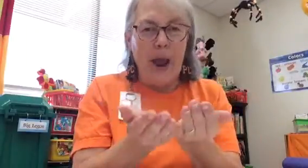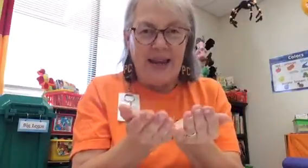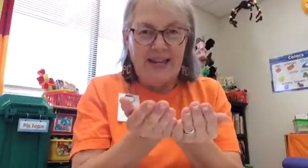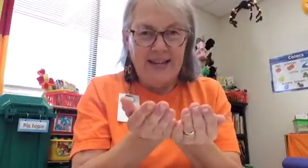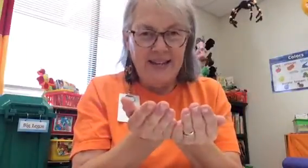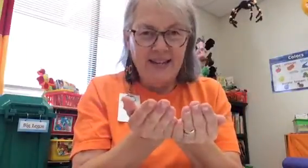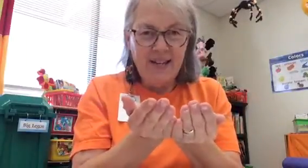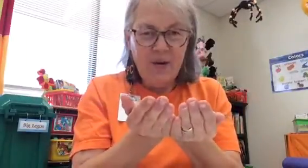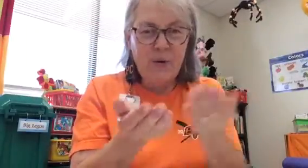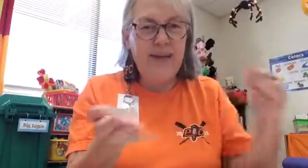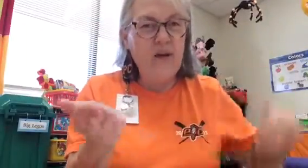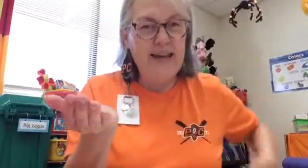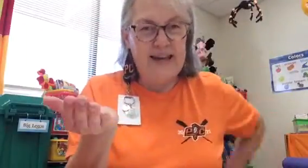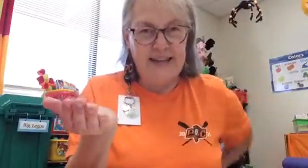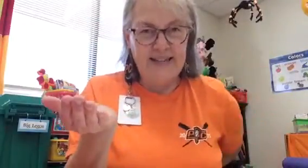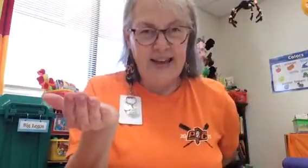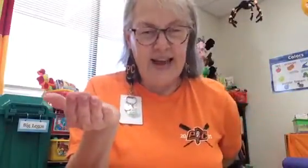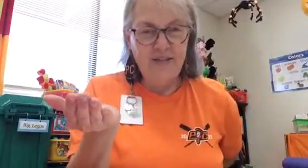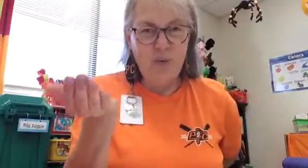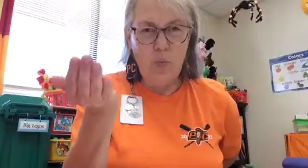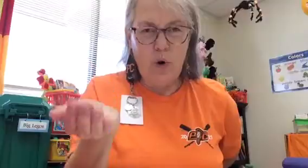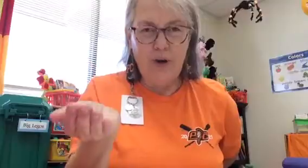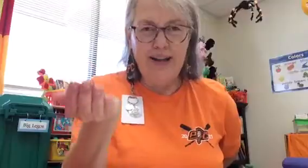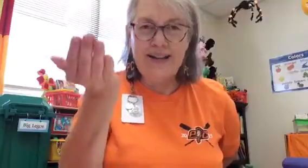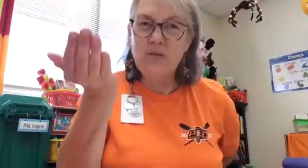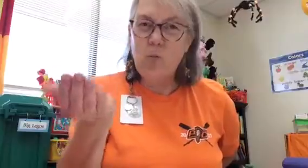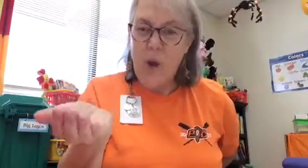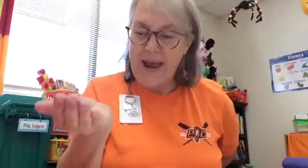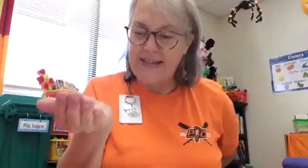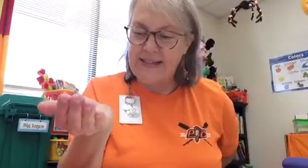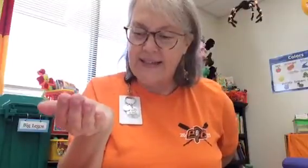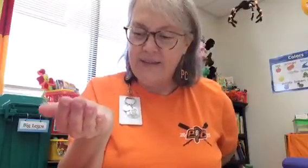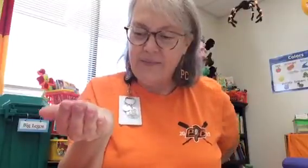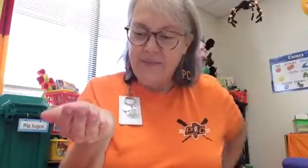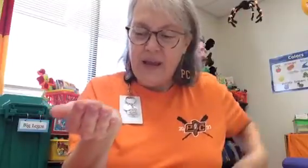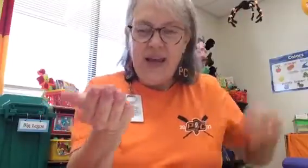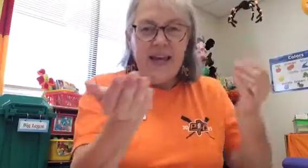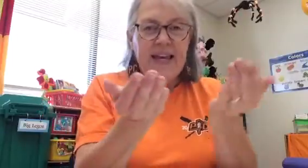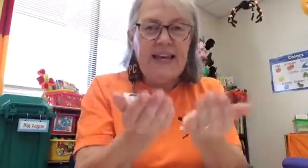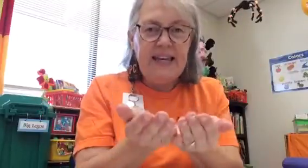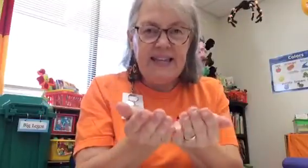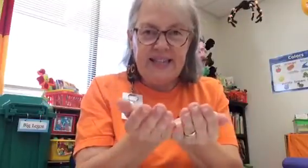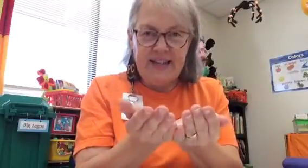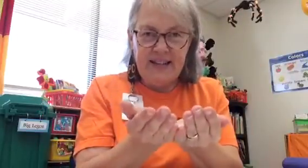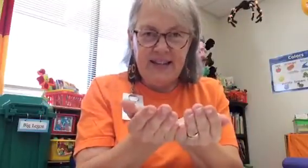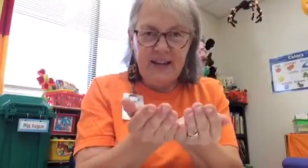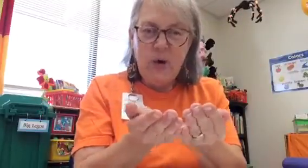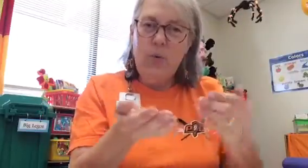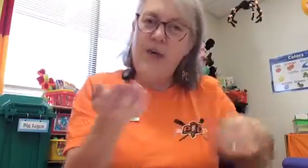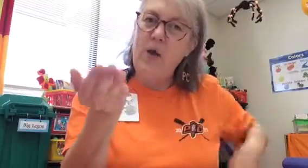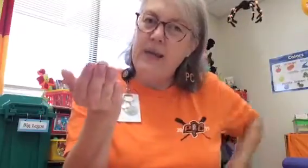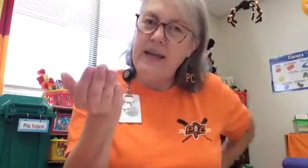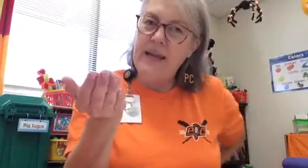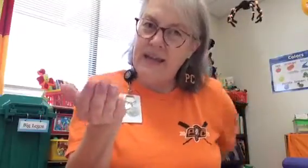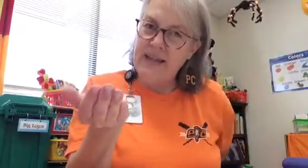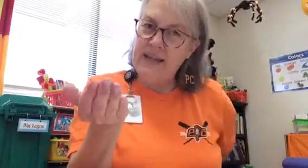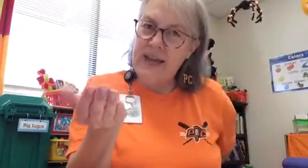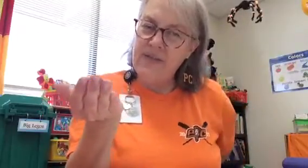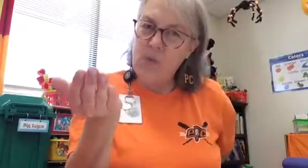Waited, without id, and the word is weight. Heated, without id, and the